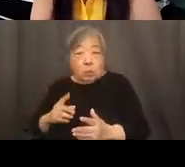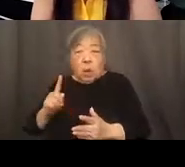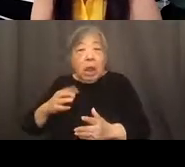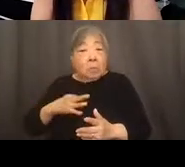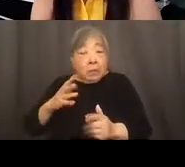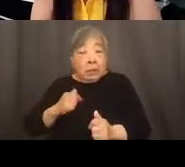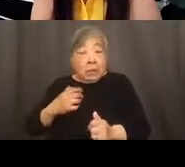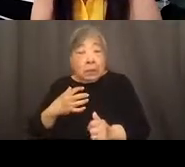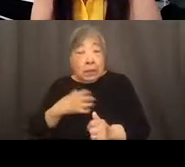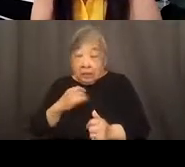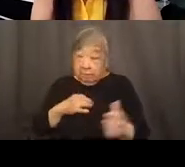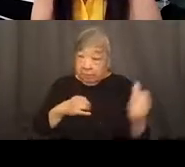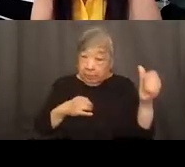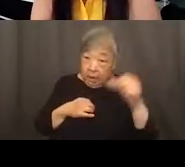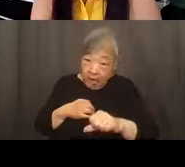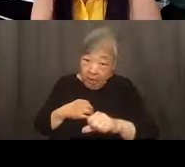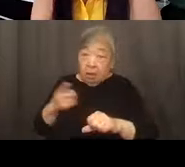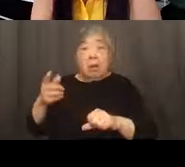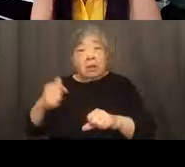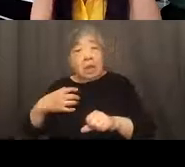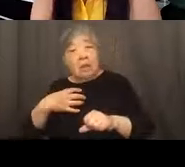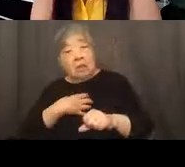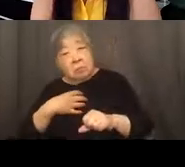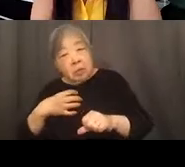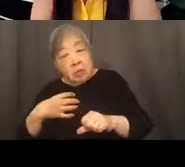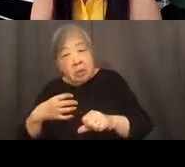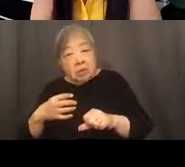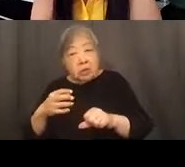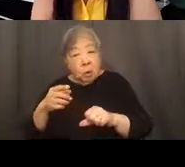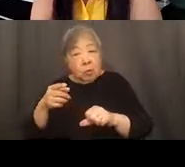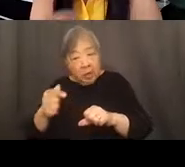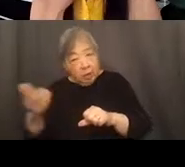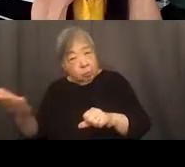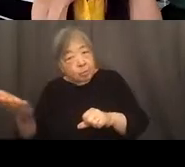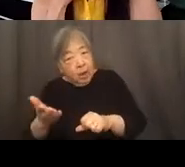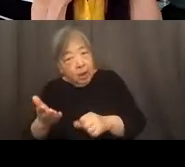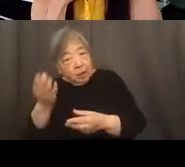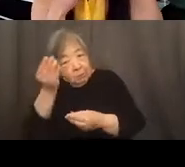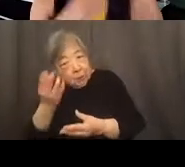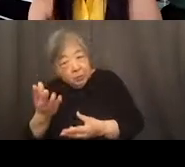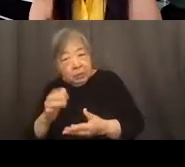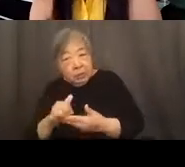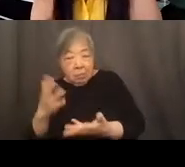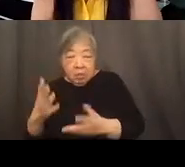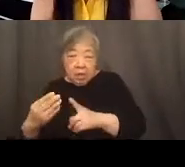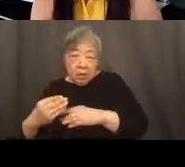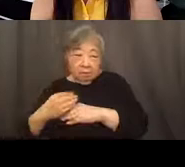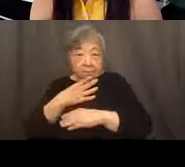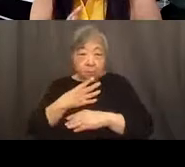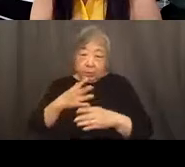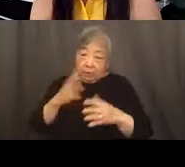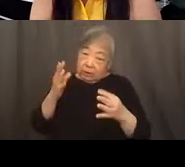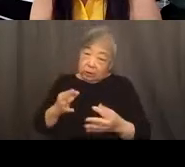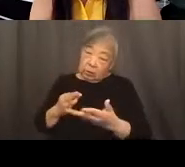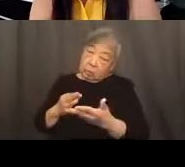so that they're able to provide that additional information that, you know, that, sway your decision and help provide